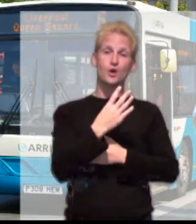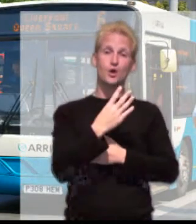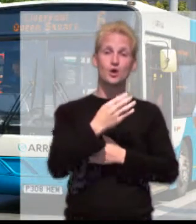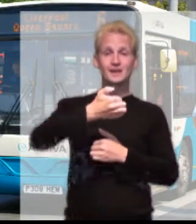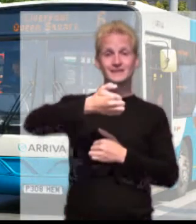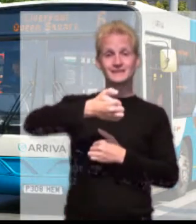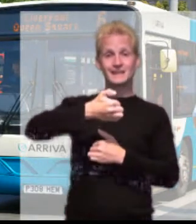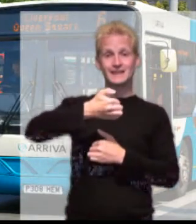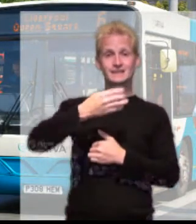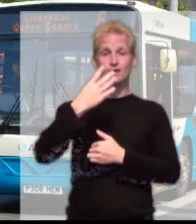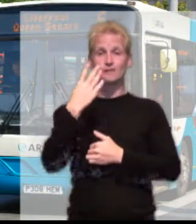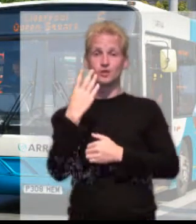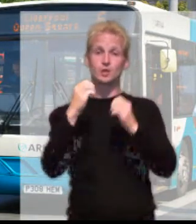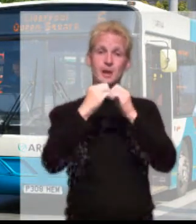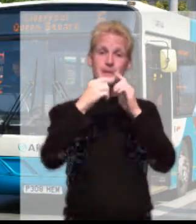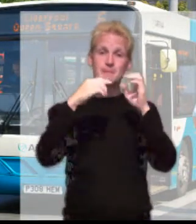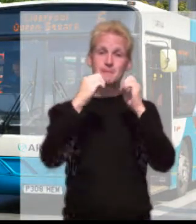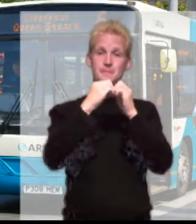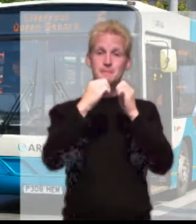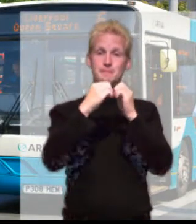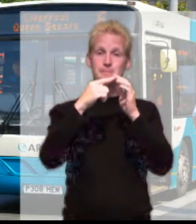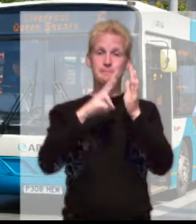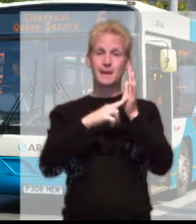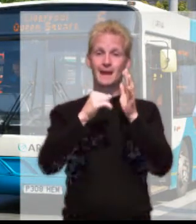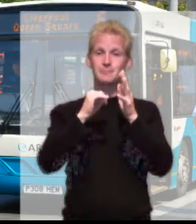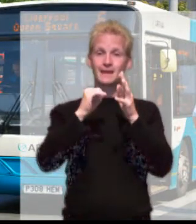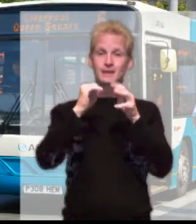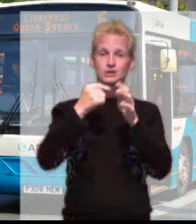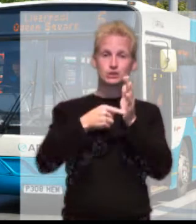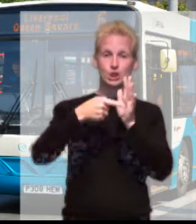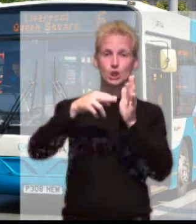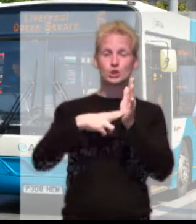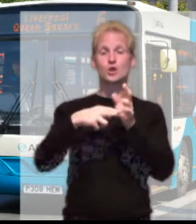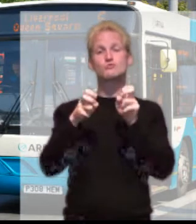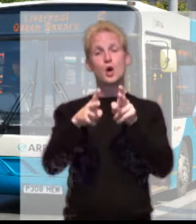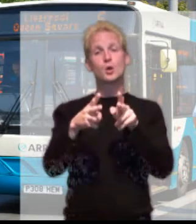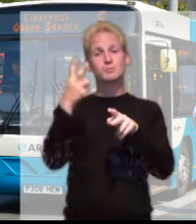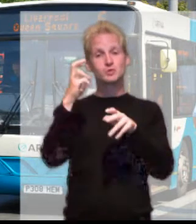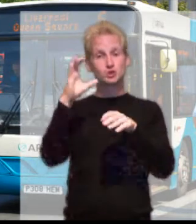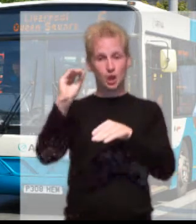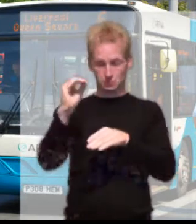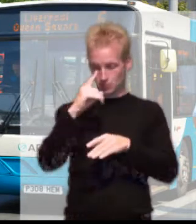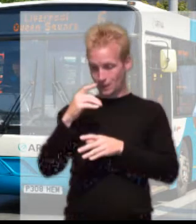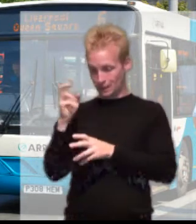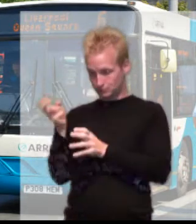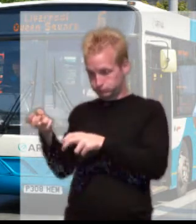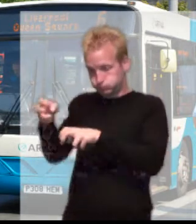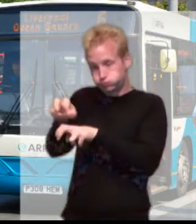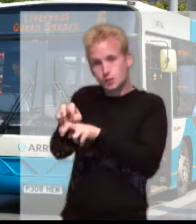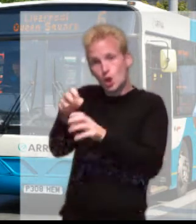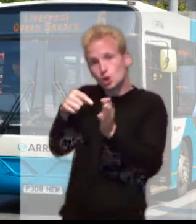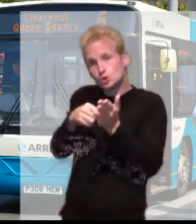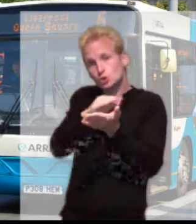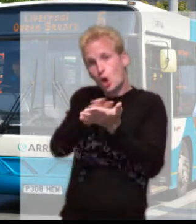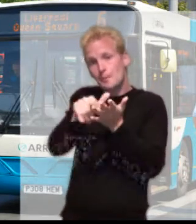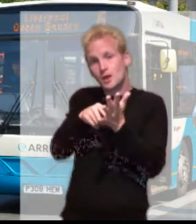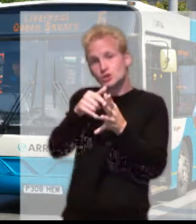to Bebbington Road bus stop Get on at Sir Thomas Street in Liverpool City Centre Bus 38